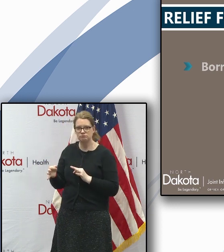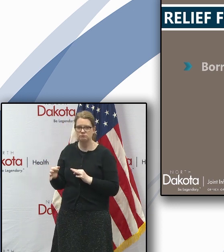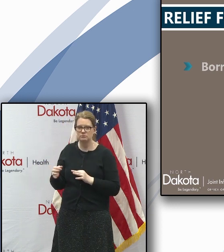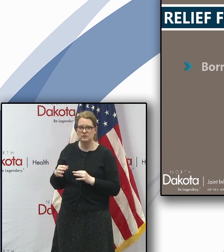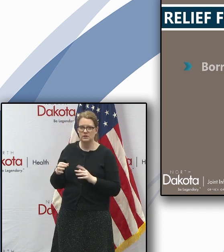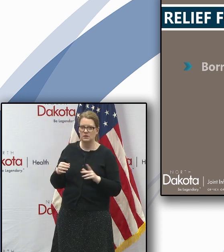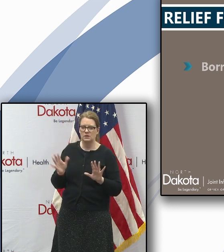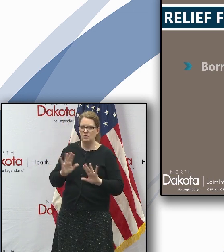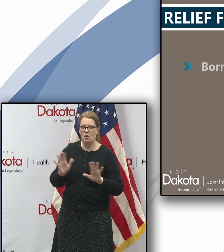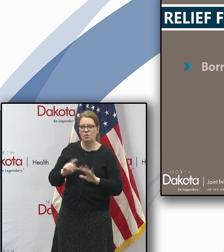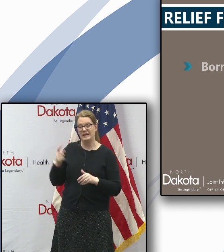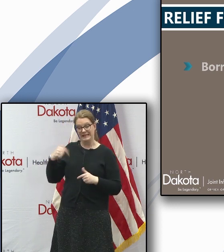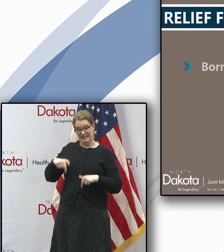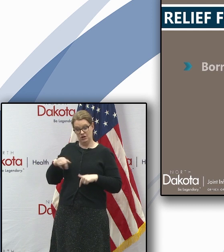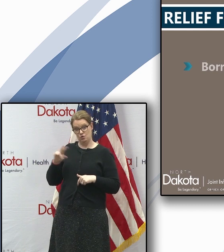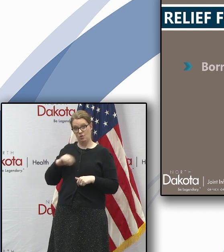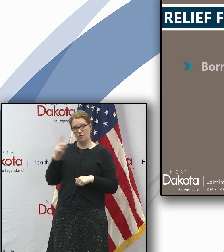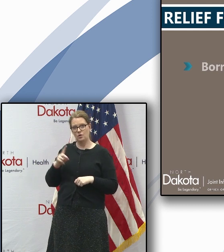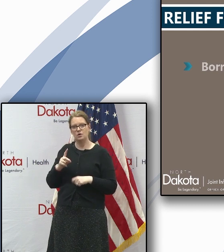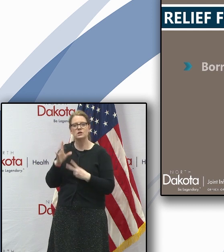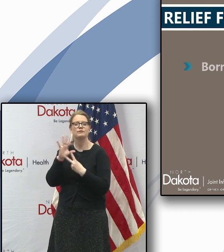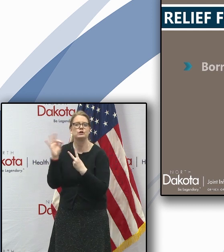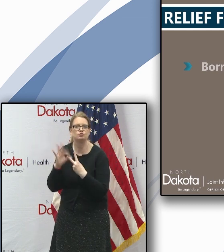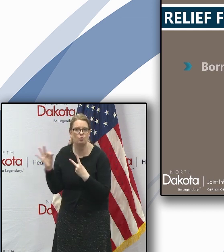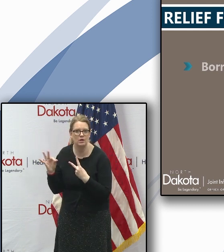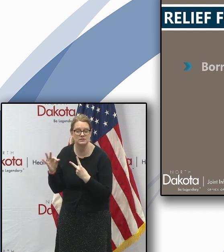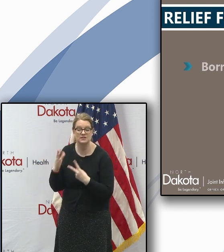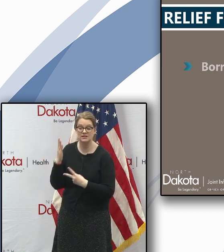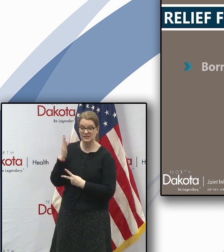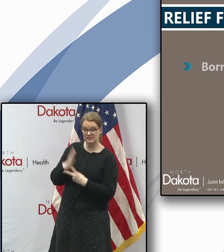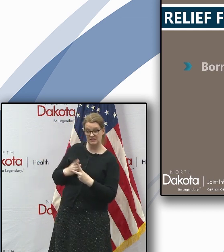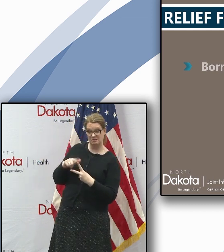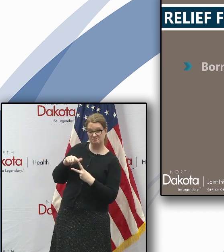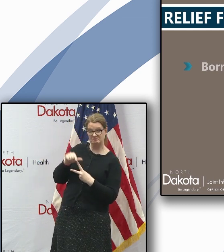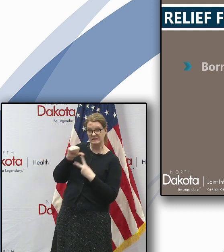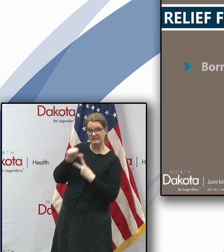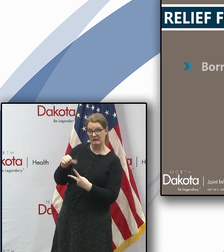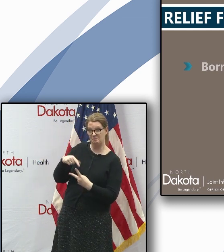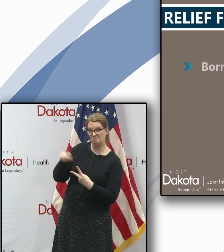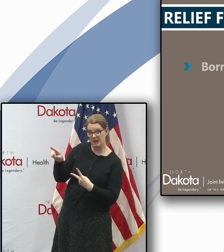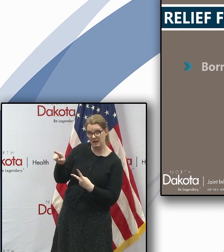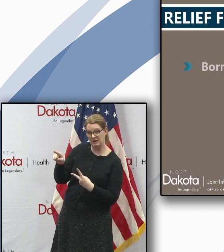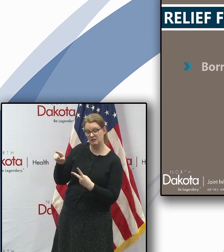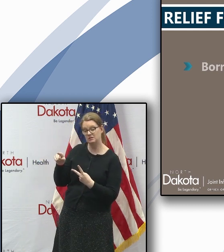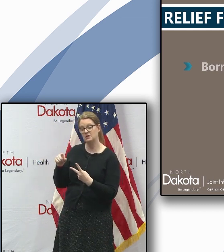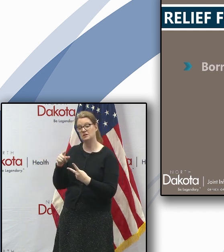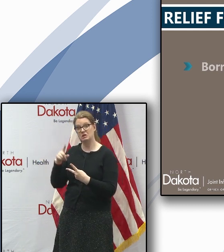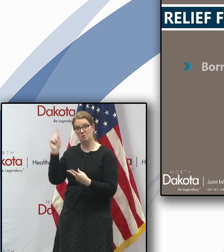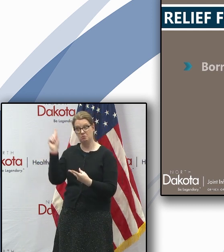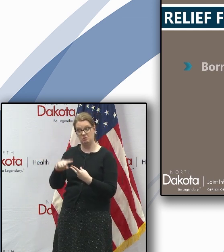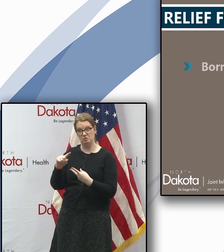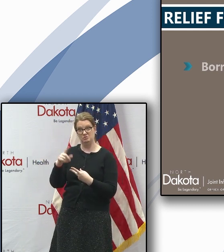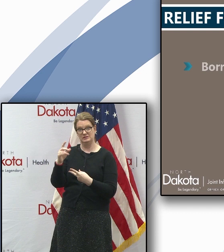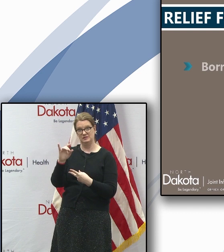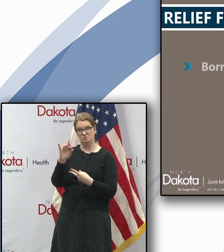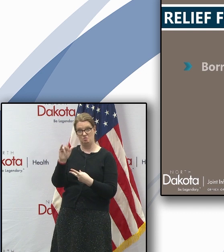choice because again some of them may want to postpone others may want to keep paying right now to take advantage of this reduced rate